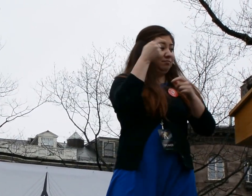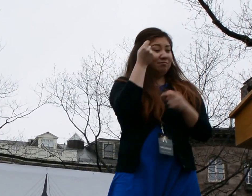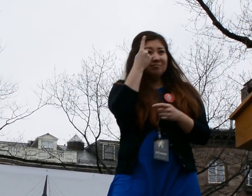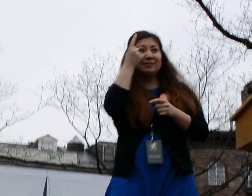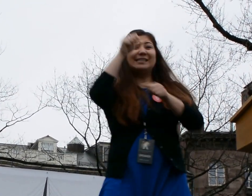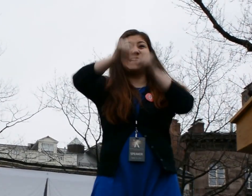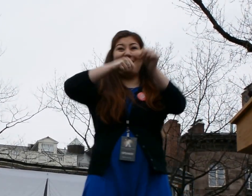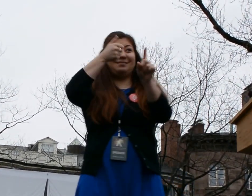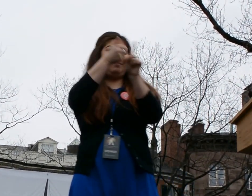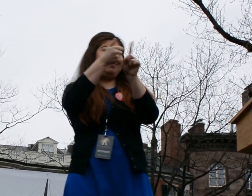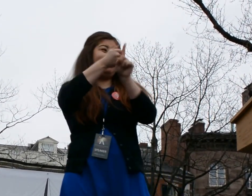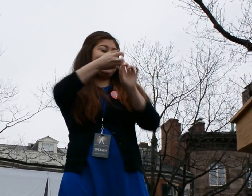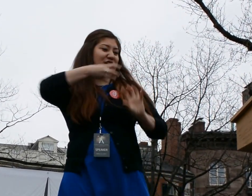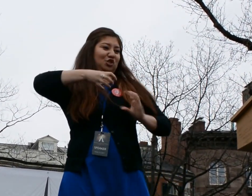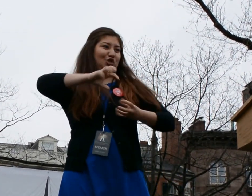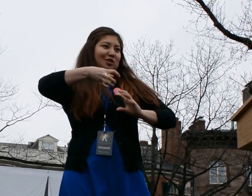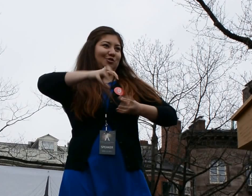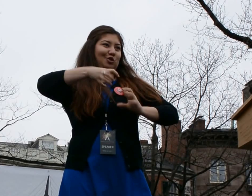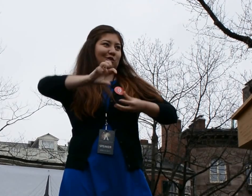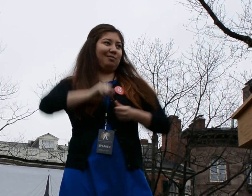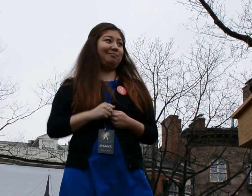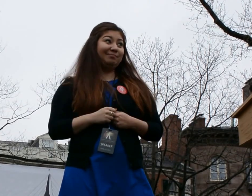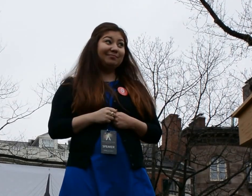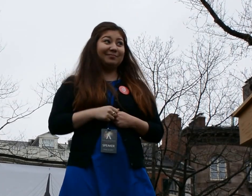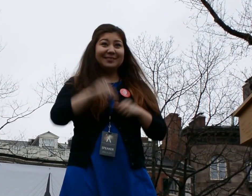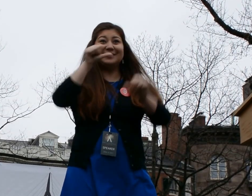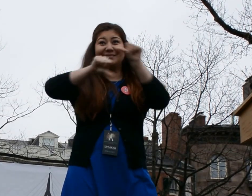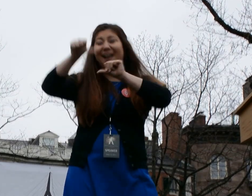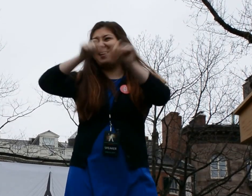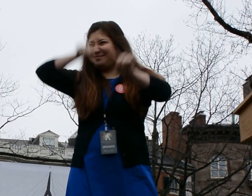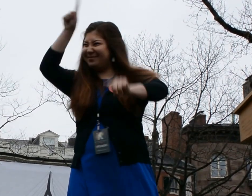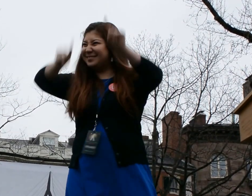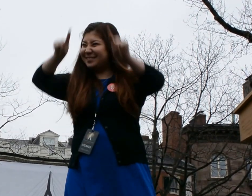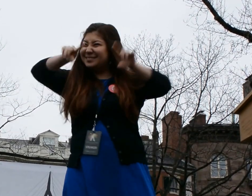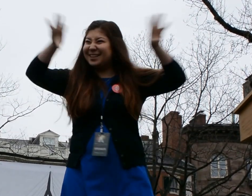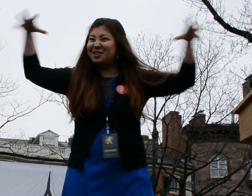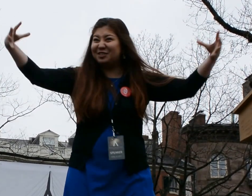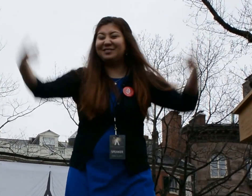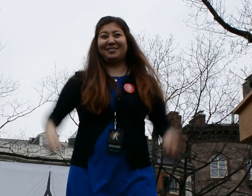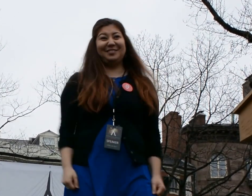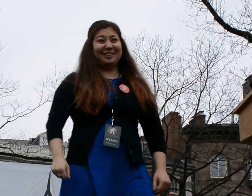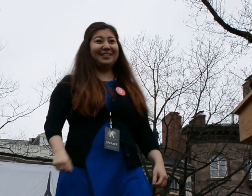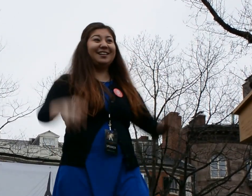Science is intersectional. Science is heterogeneous. Science